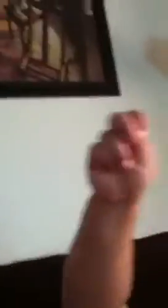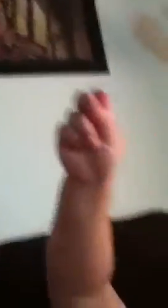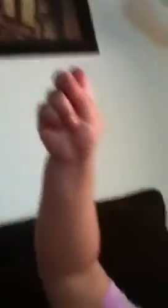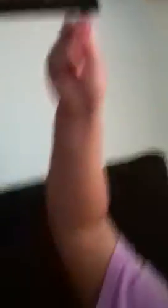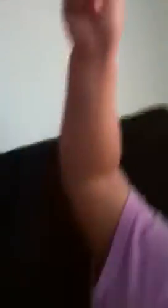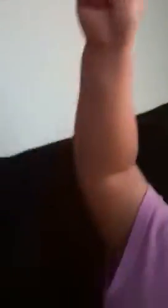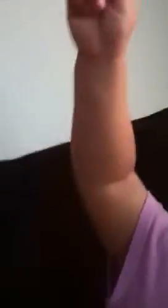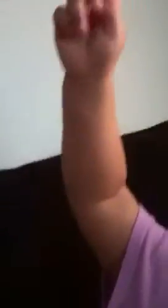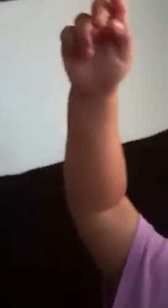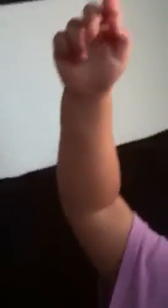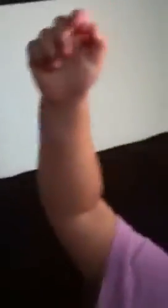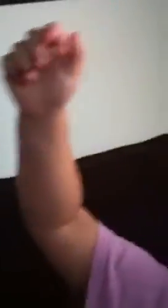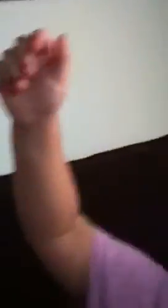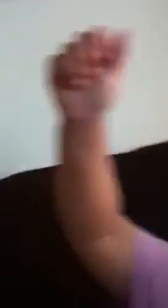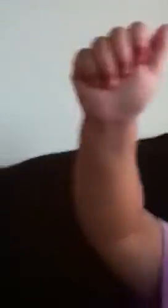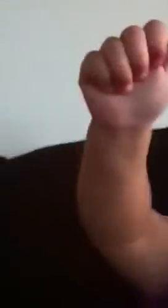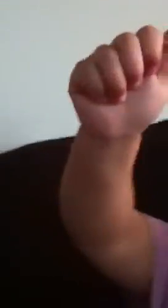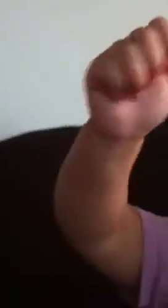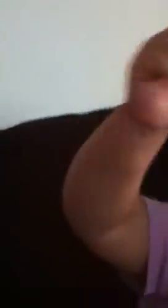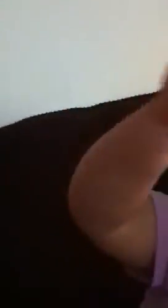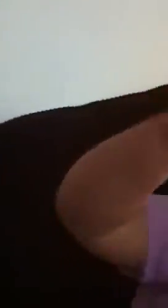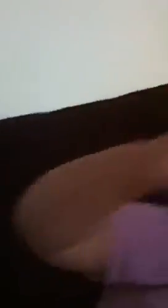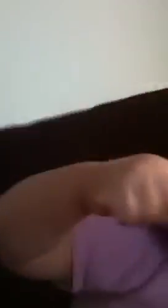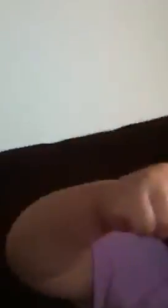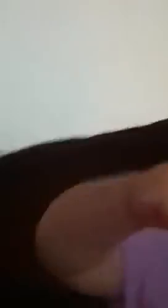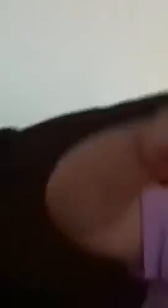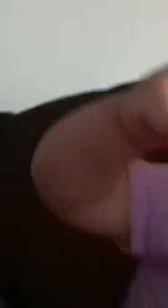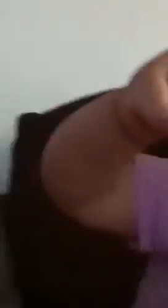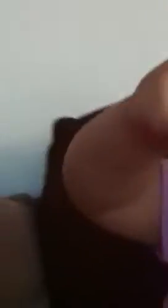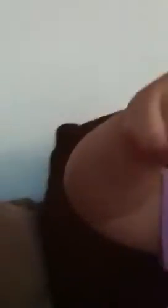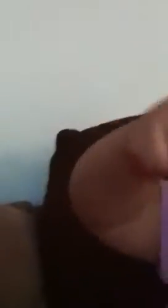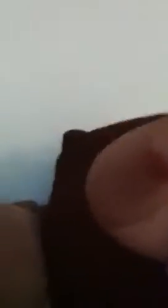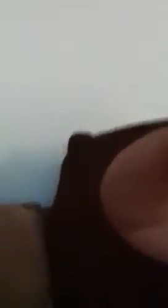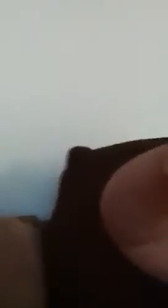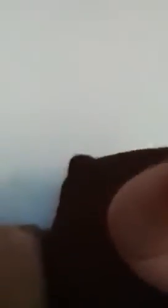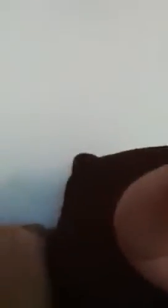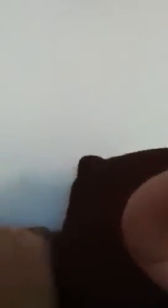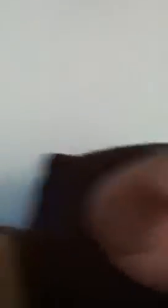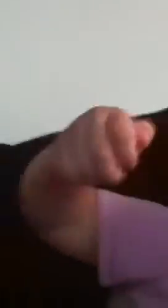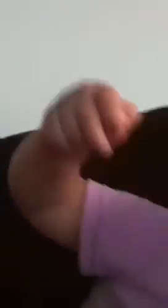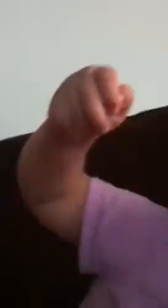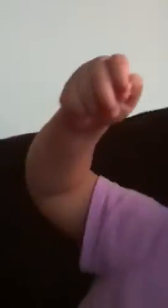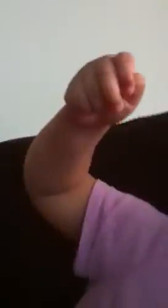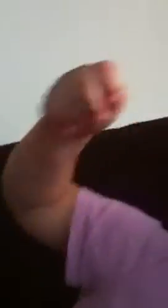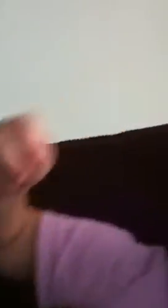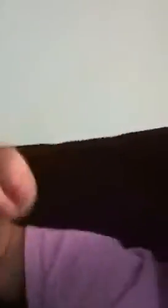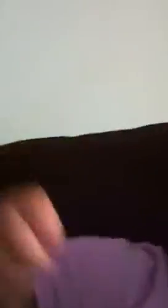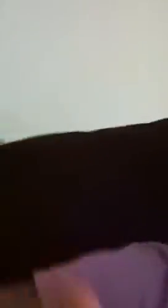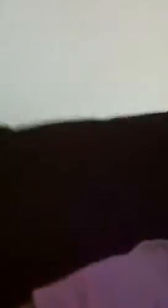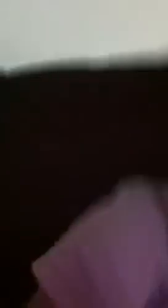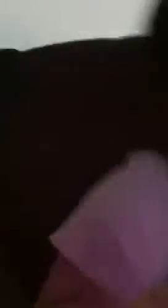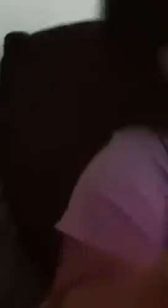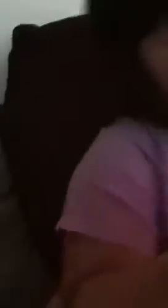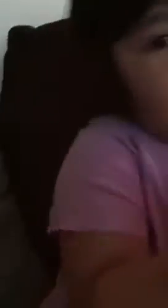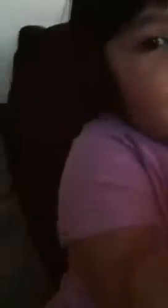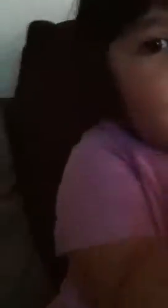stop moving, T, that's a hard one, let's see if you got it, T, stop moving,